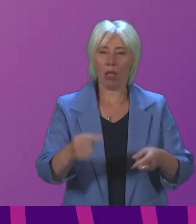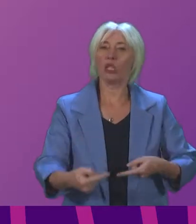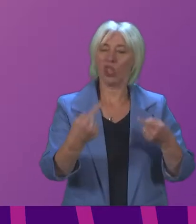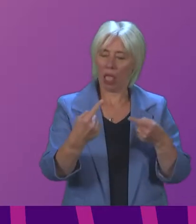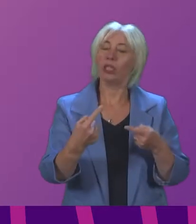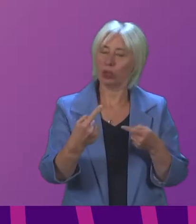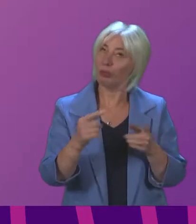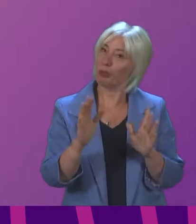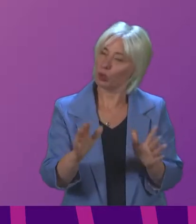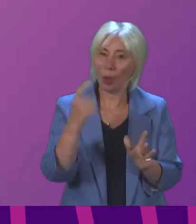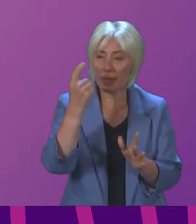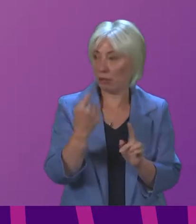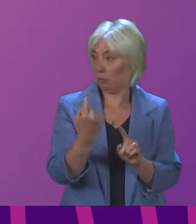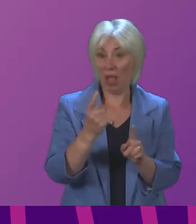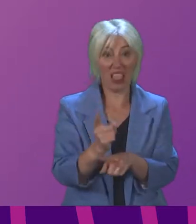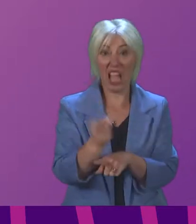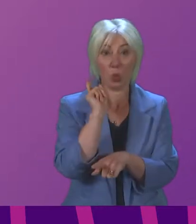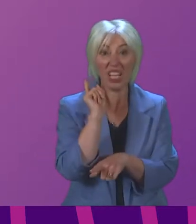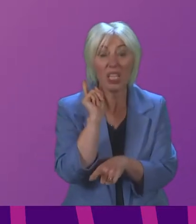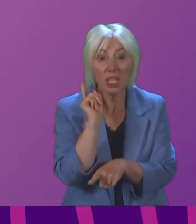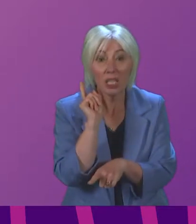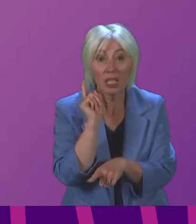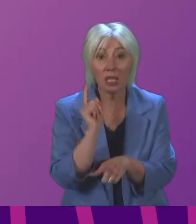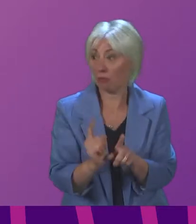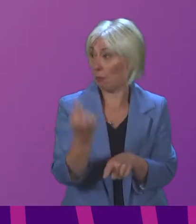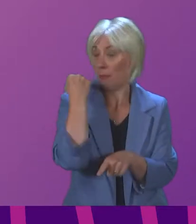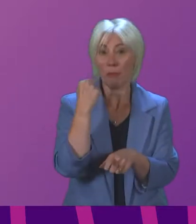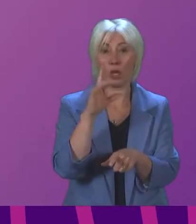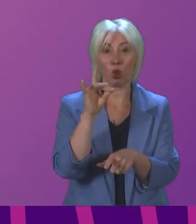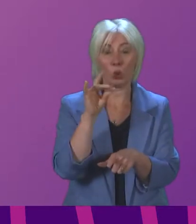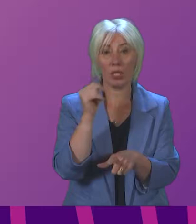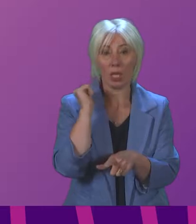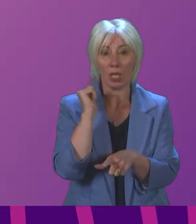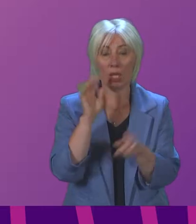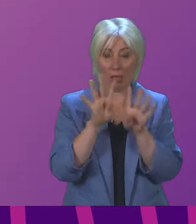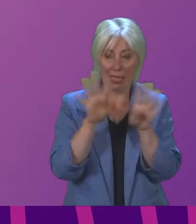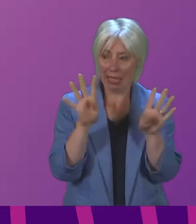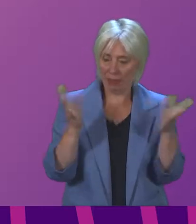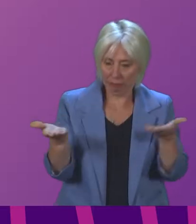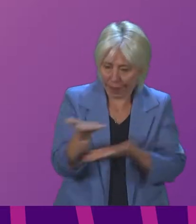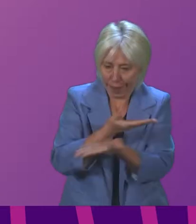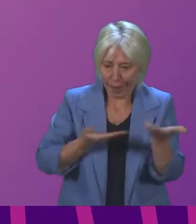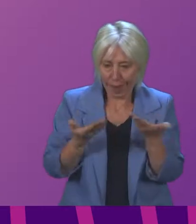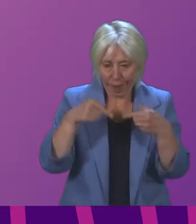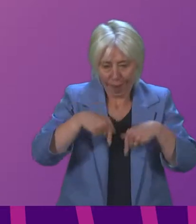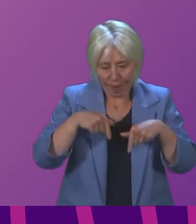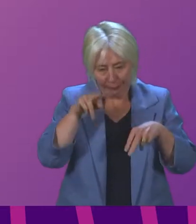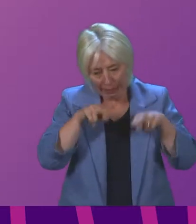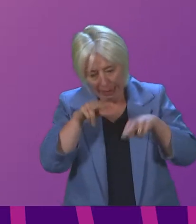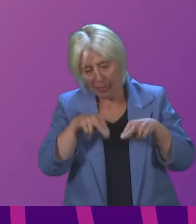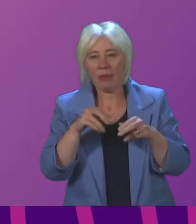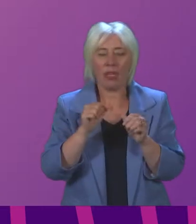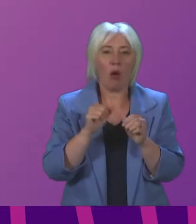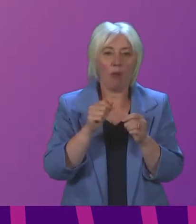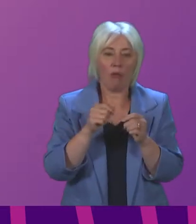if I think back to just last week a week past Tuesday the Cabinet in its assessment of the pandemic took